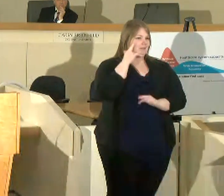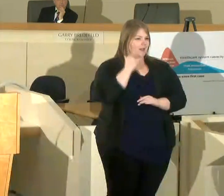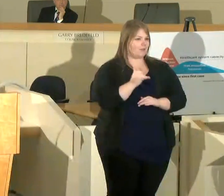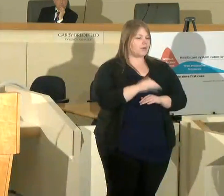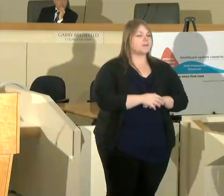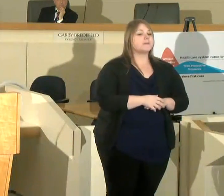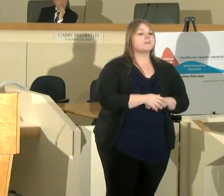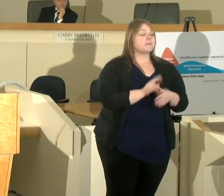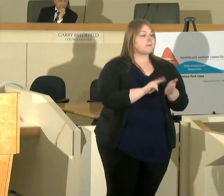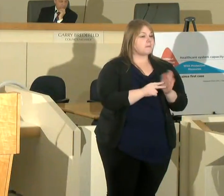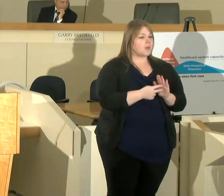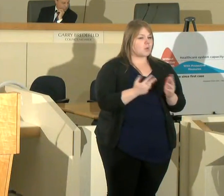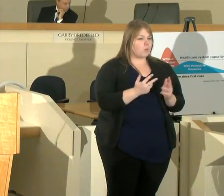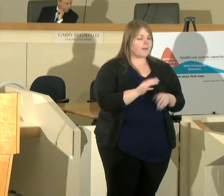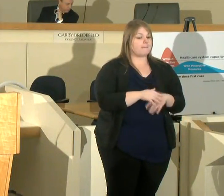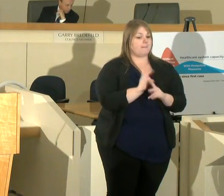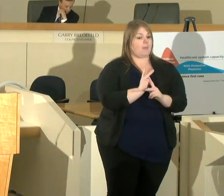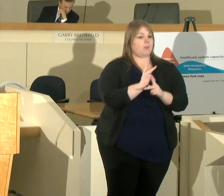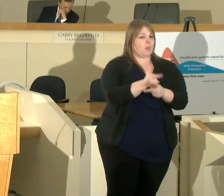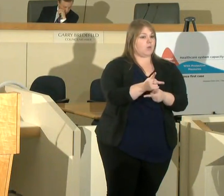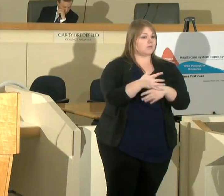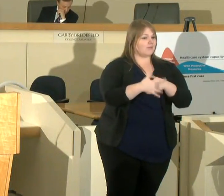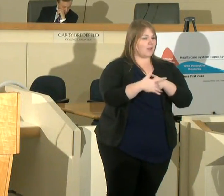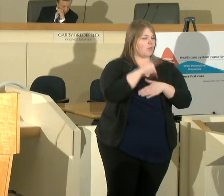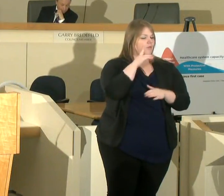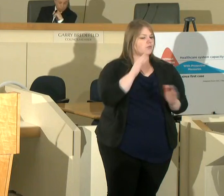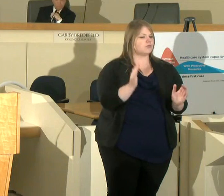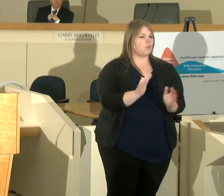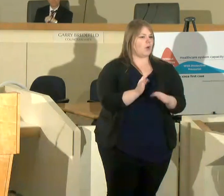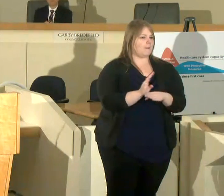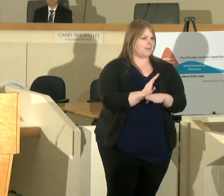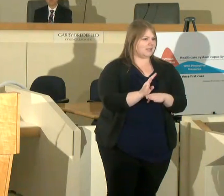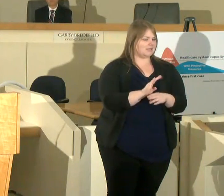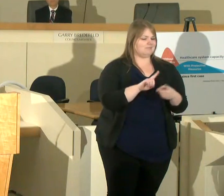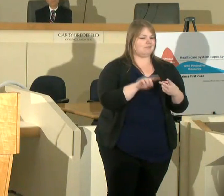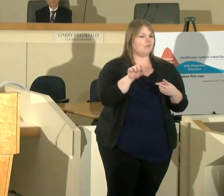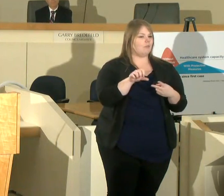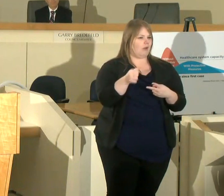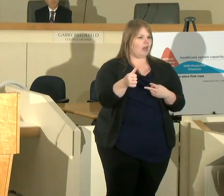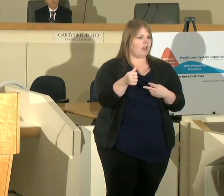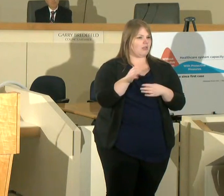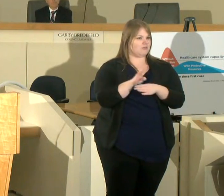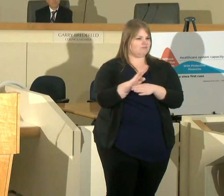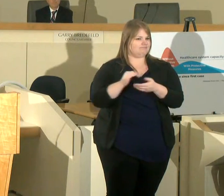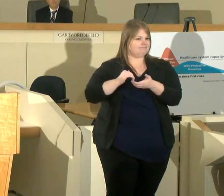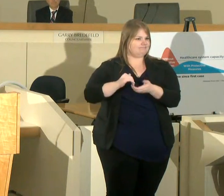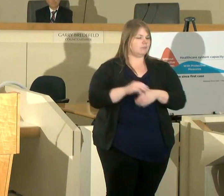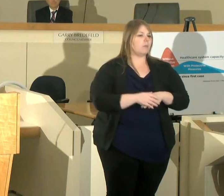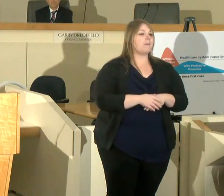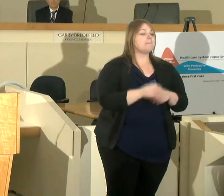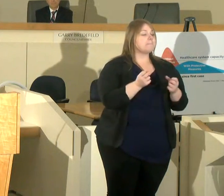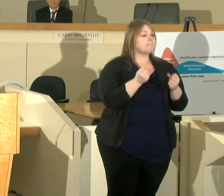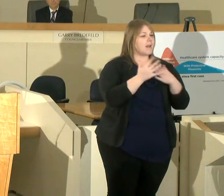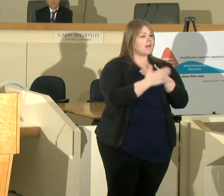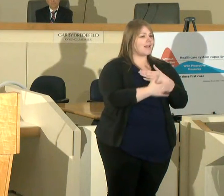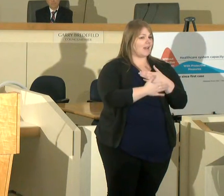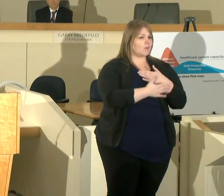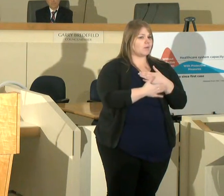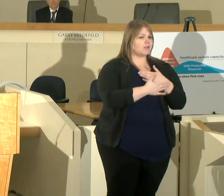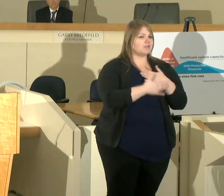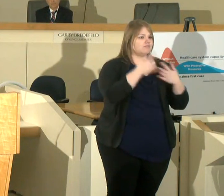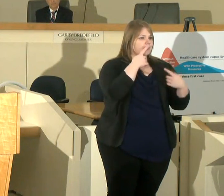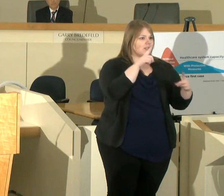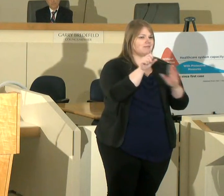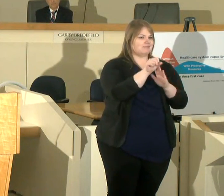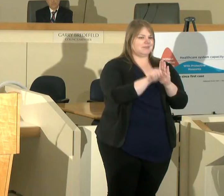makes loans available to small businesses and other entities many counties have already declared a